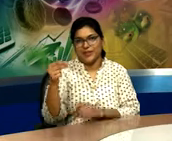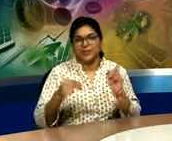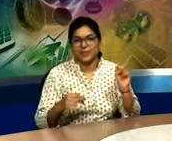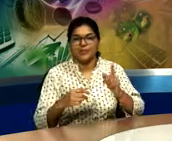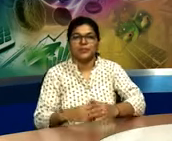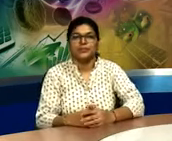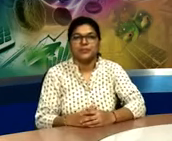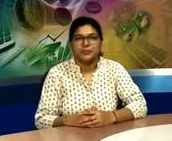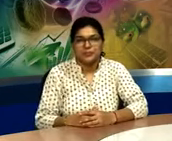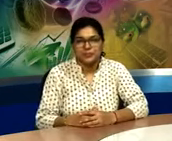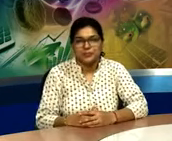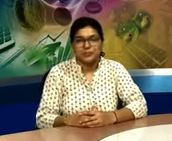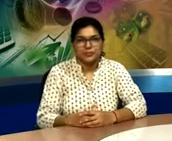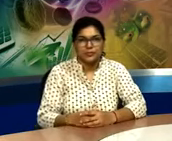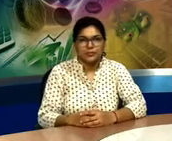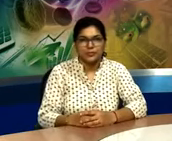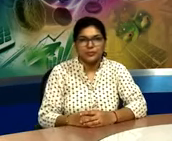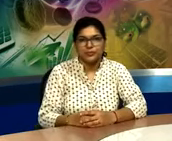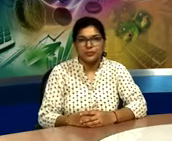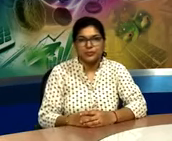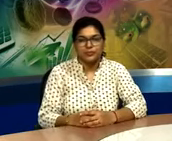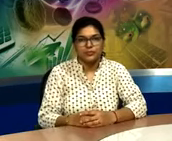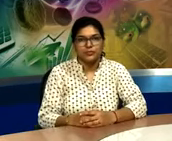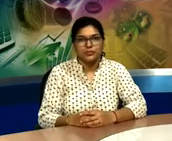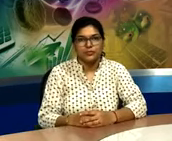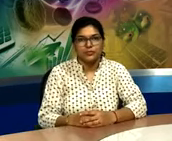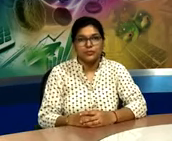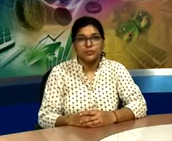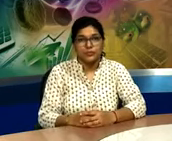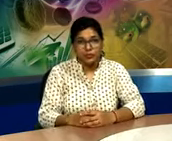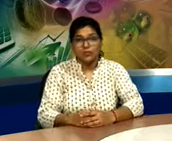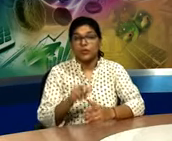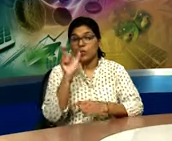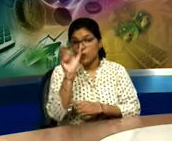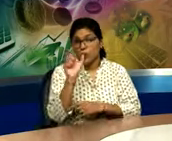search. Let me search.